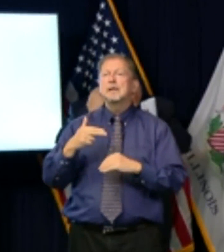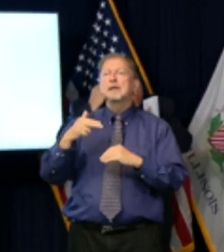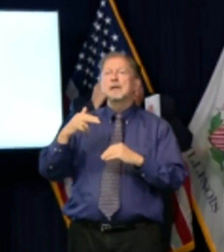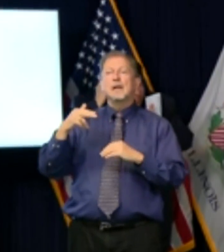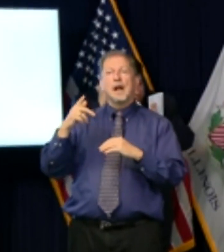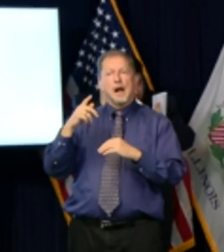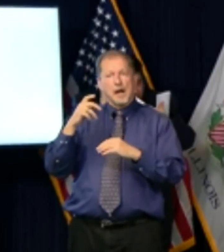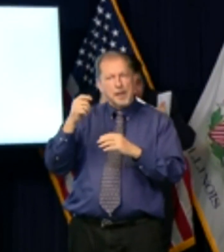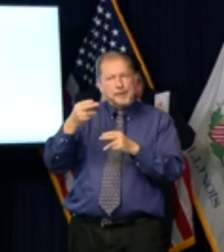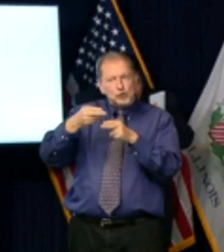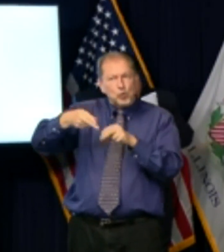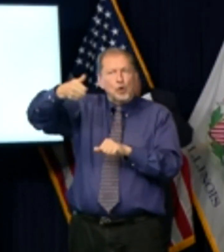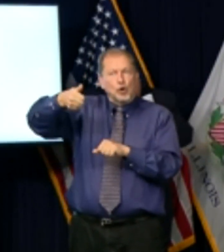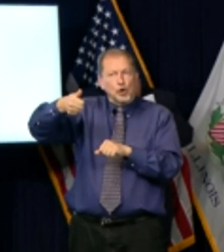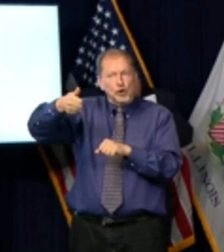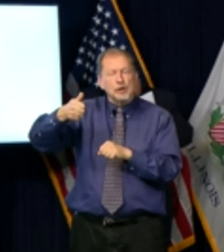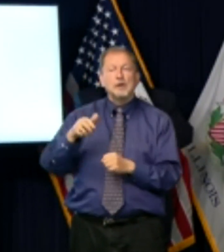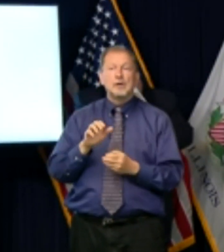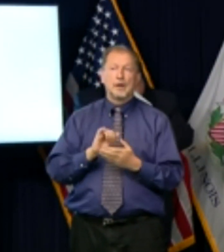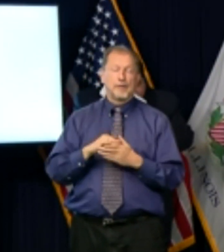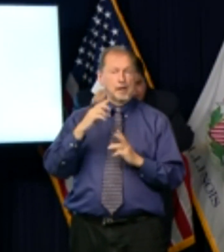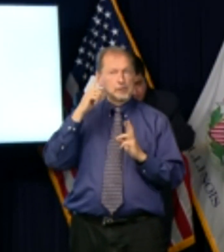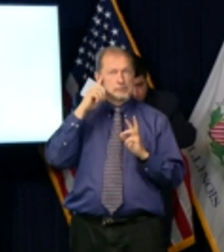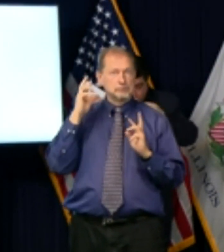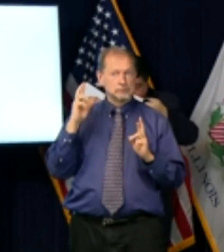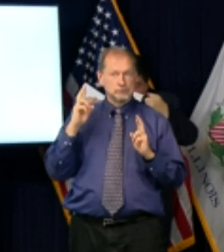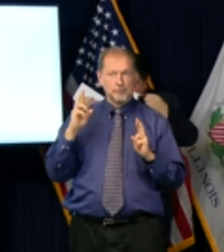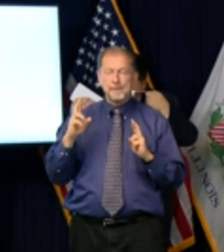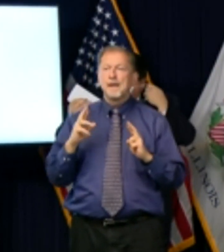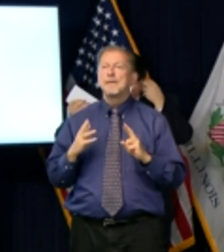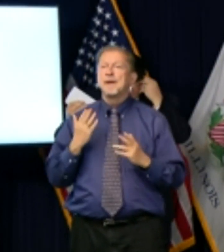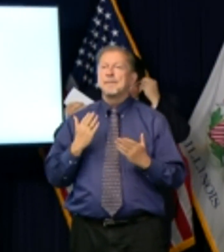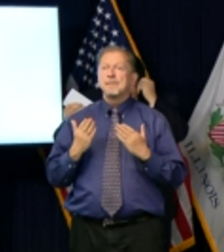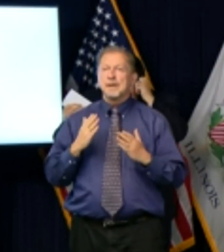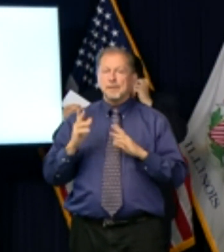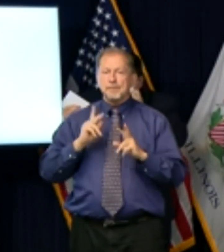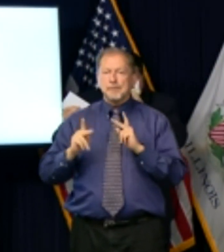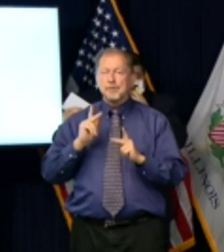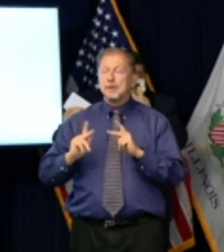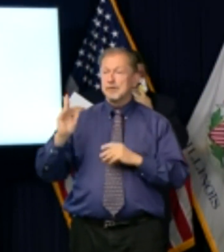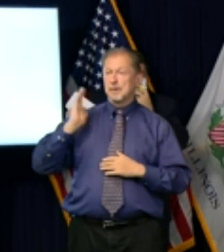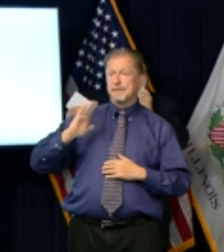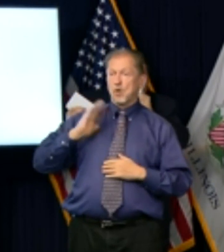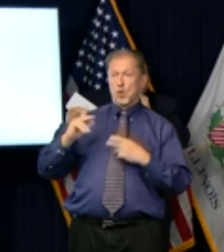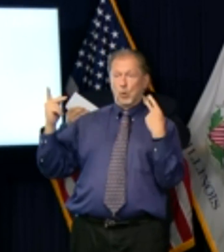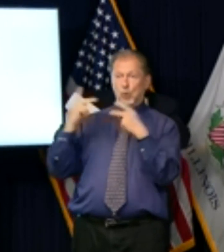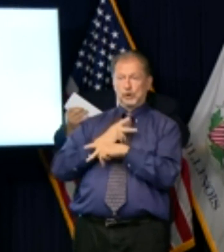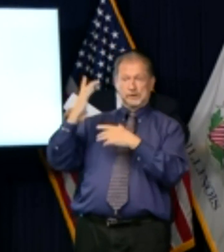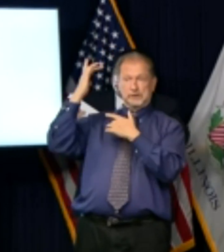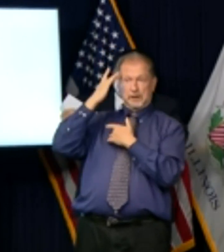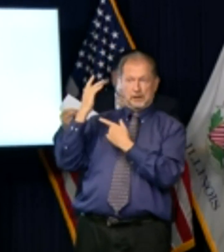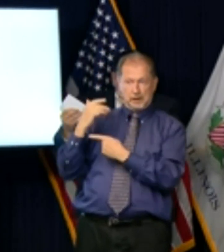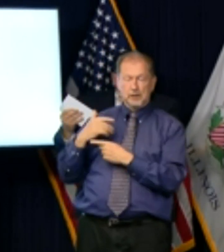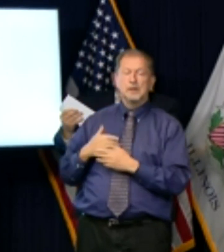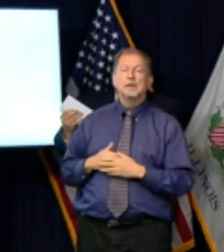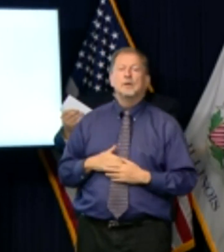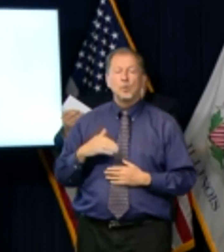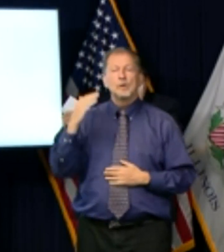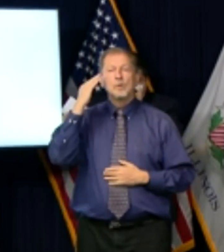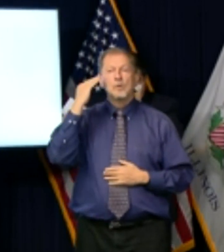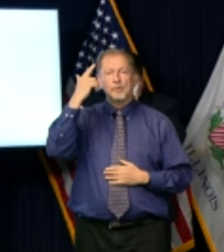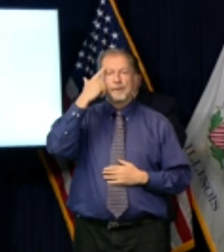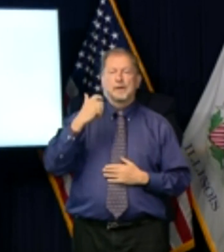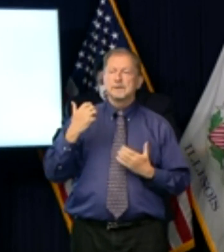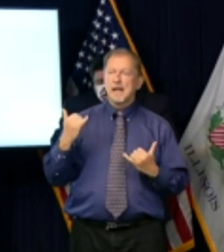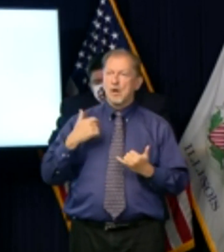which may be a good sign saying that people maybe aren't all getting as sick as they were before and of course we know that that's due to the fact that